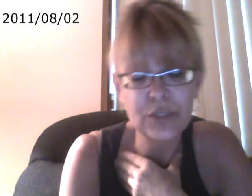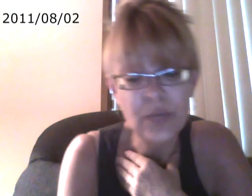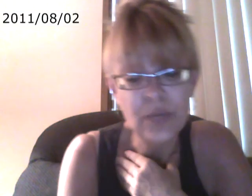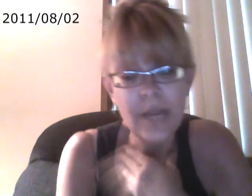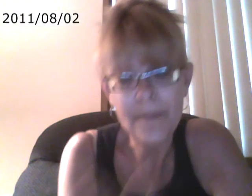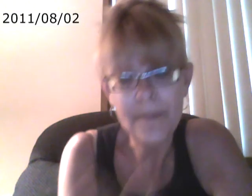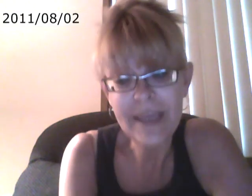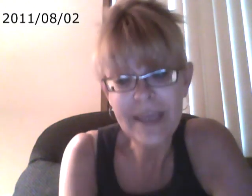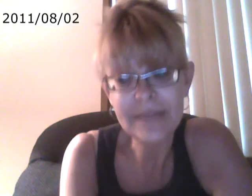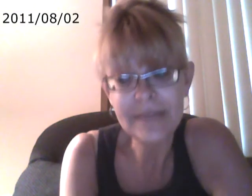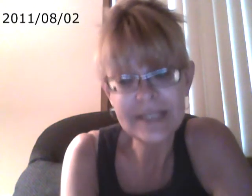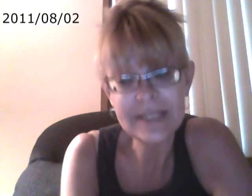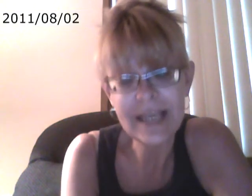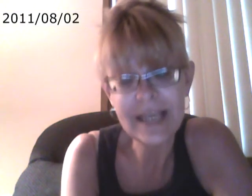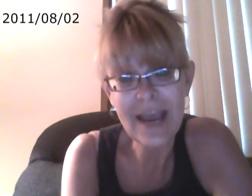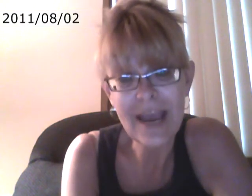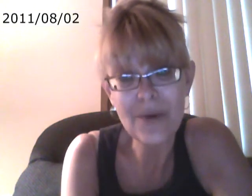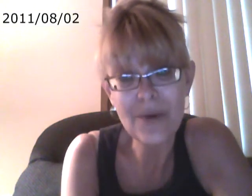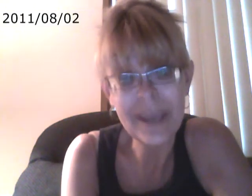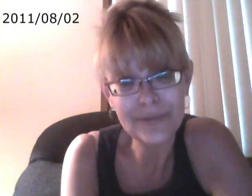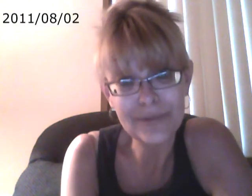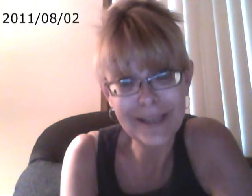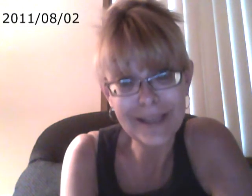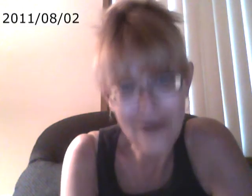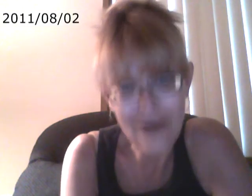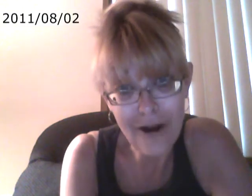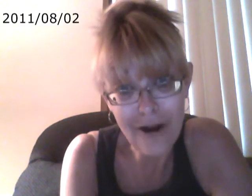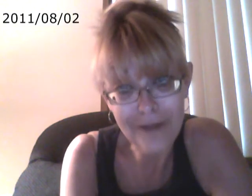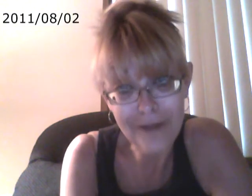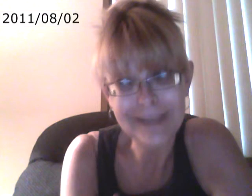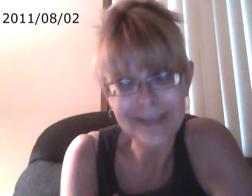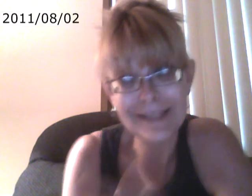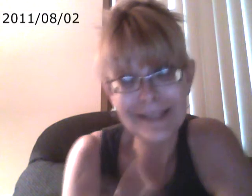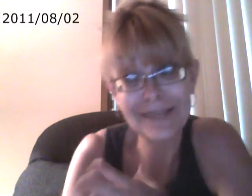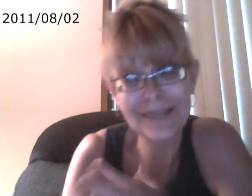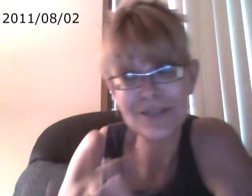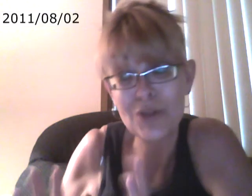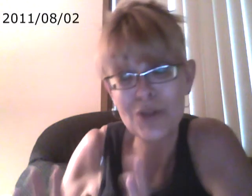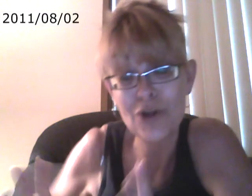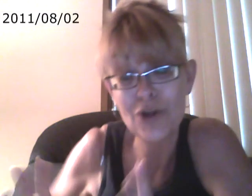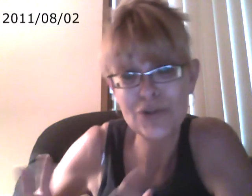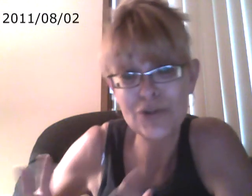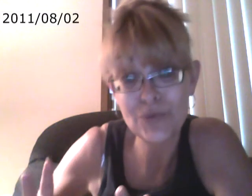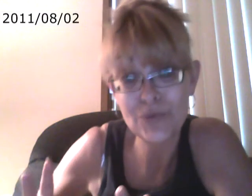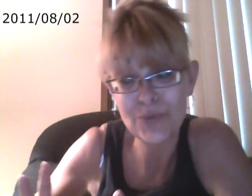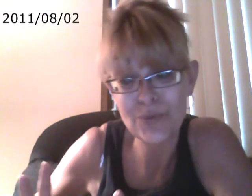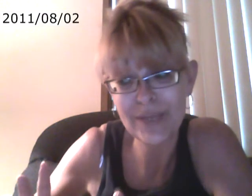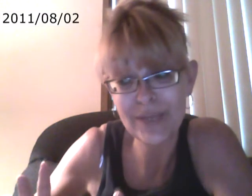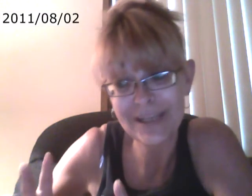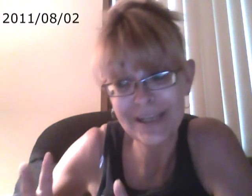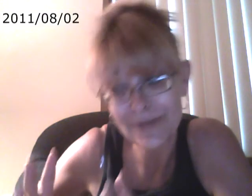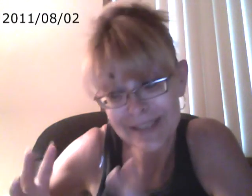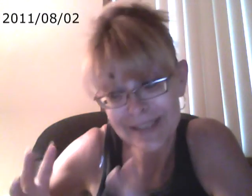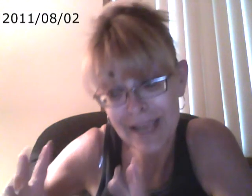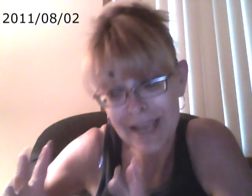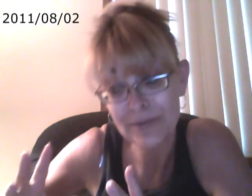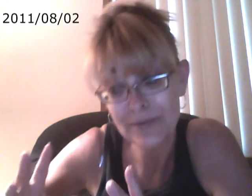make them see how able they are. Because I think if this large group, you know, is able to